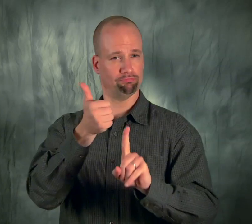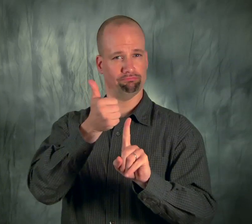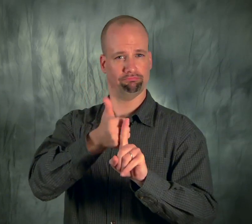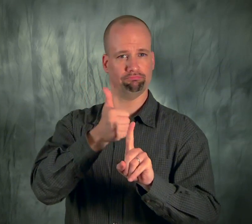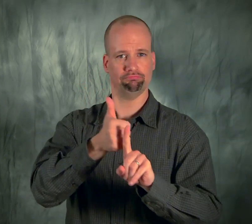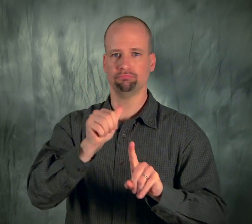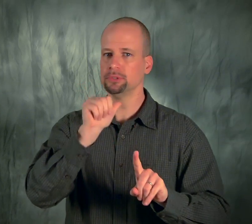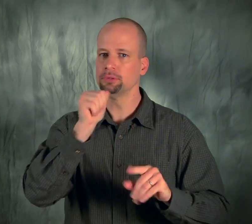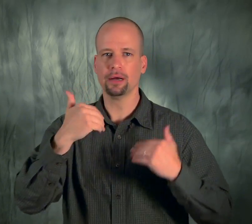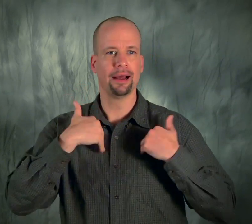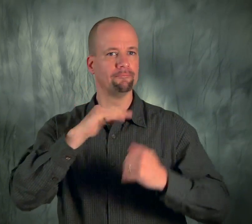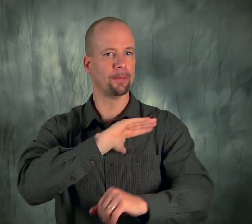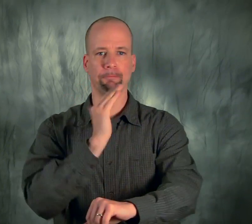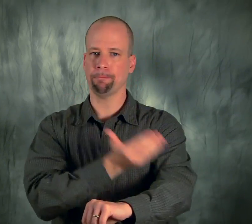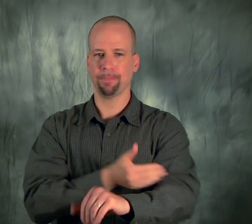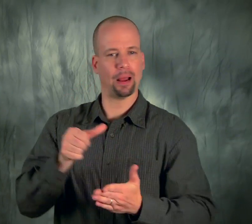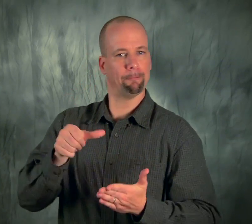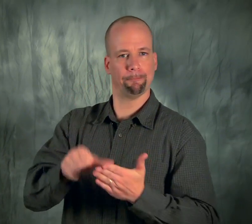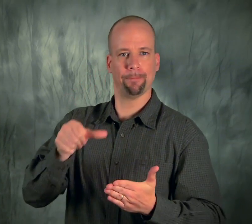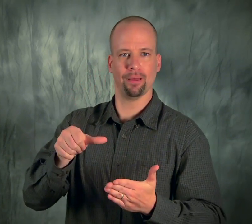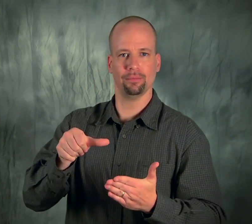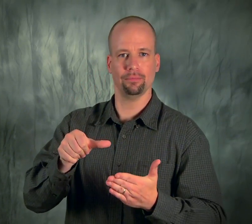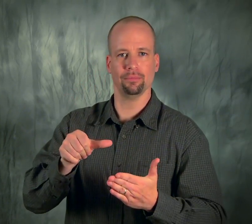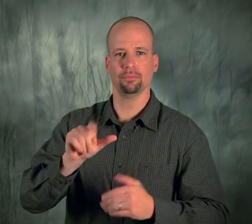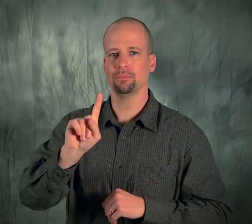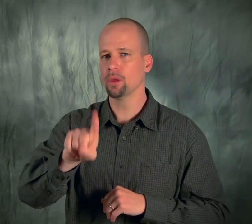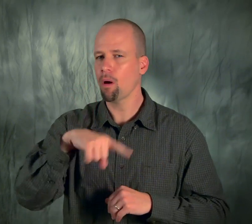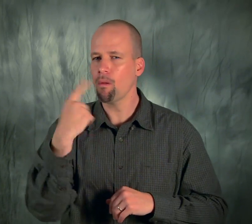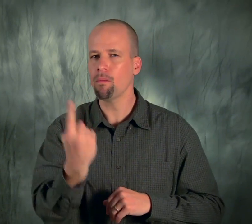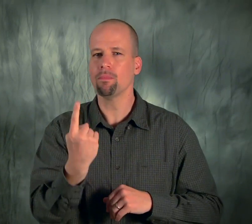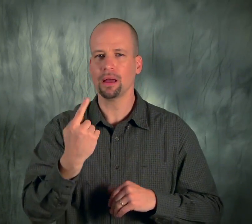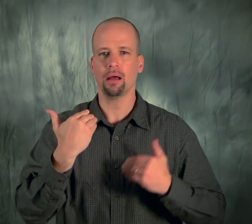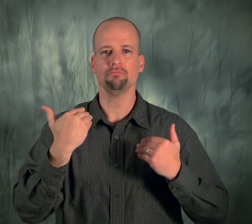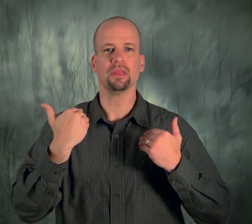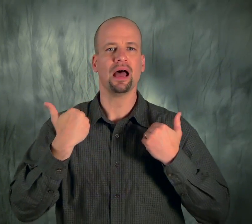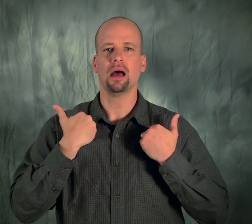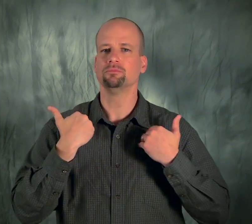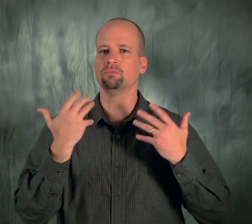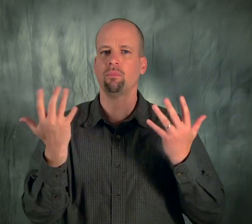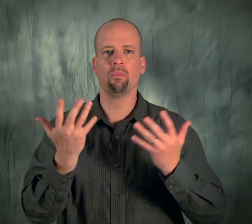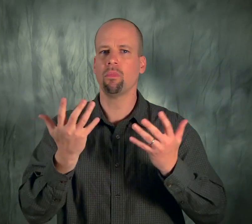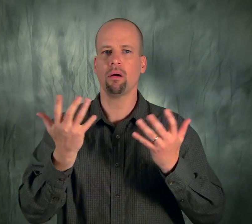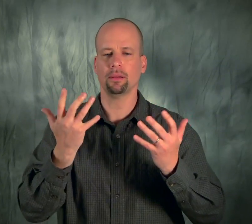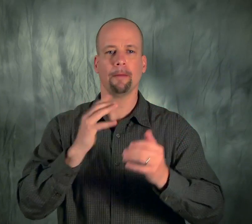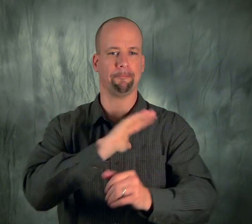The radio does not have a power button. It is always on, as long as it has power.